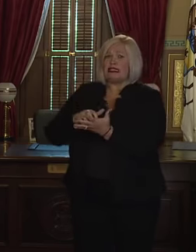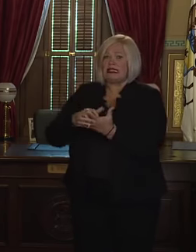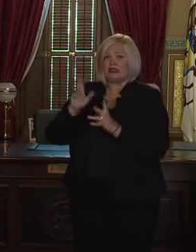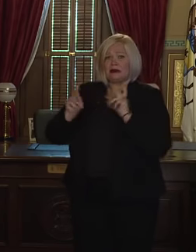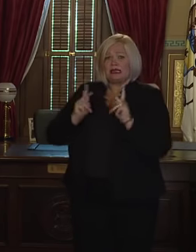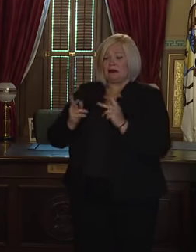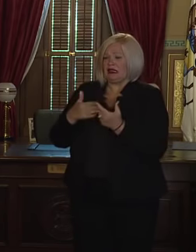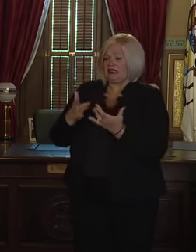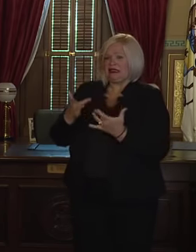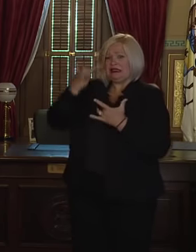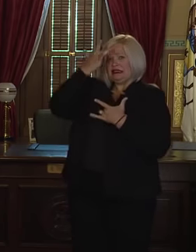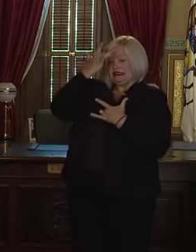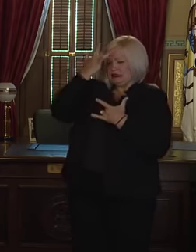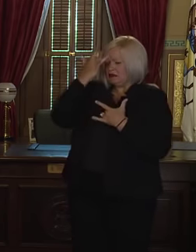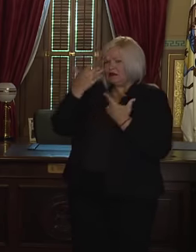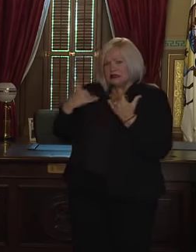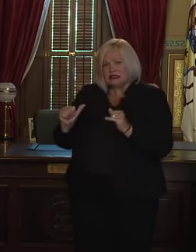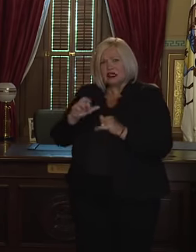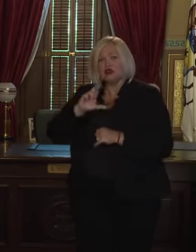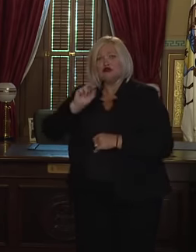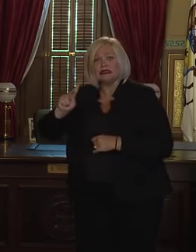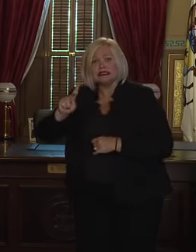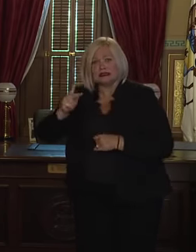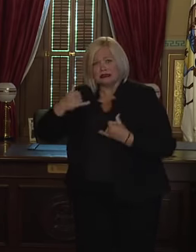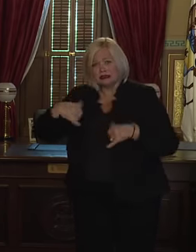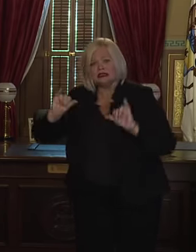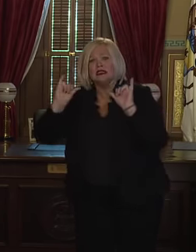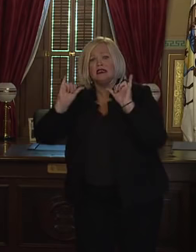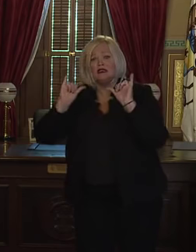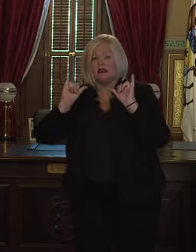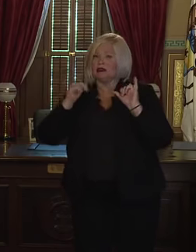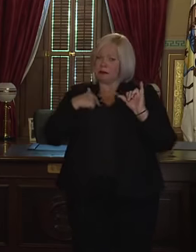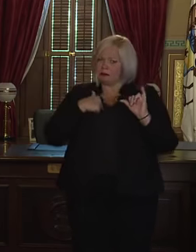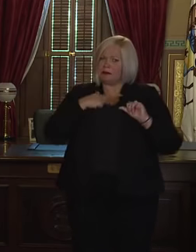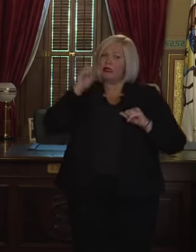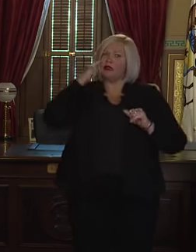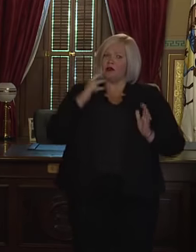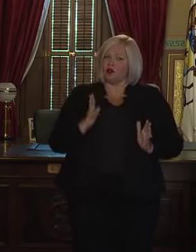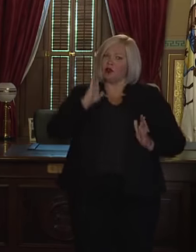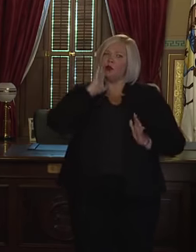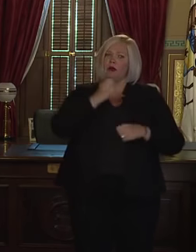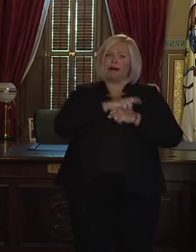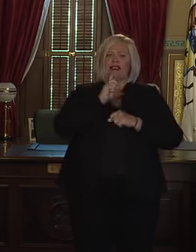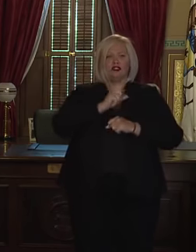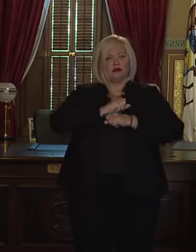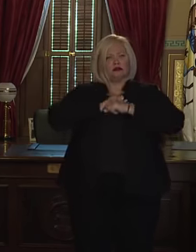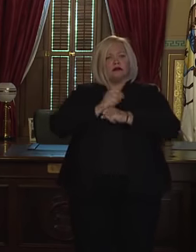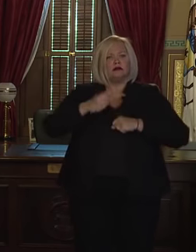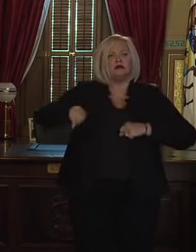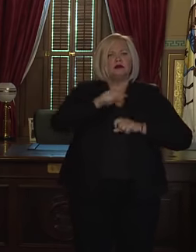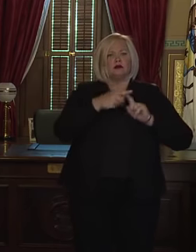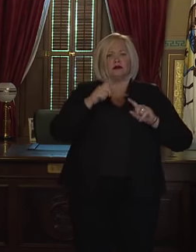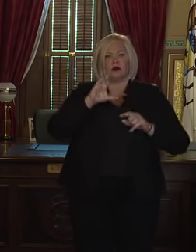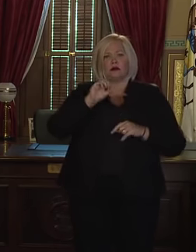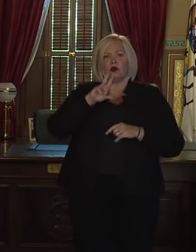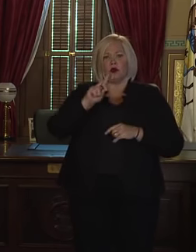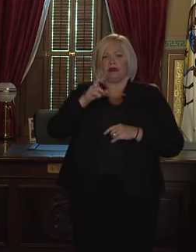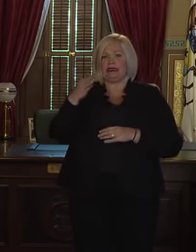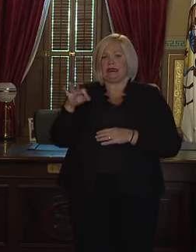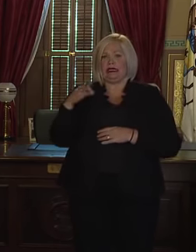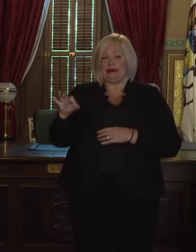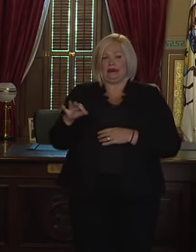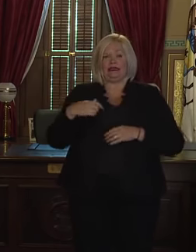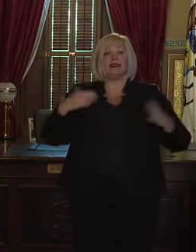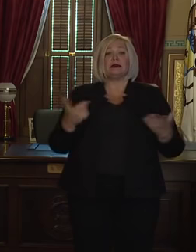And as your governor, I will continue to use every tool at my disposal to combat COVID-19. I'm here in the Capitol